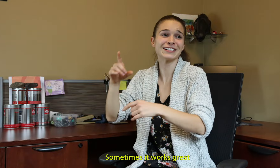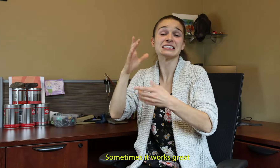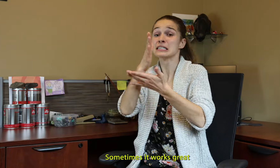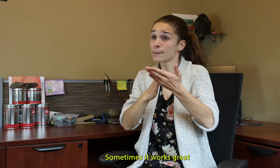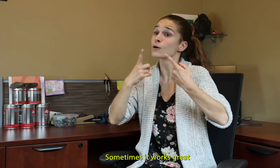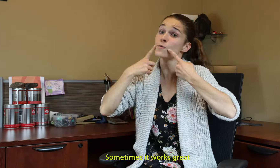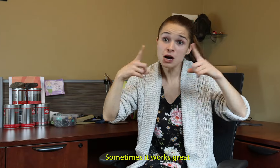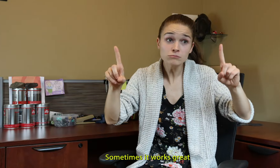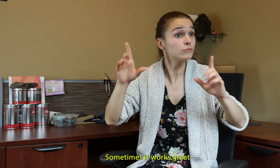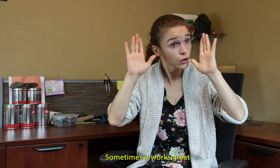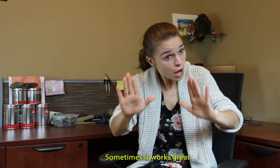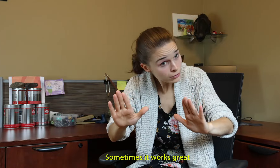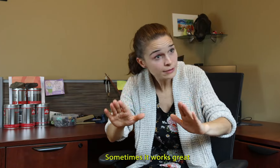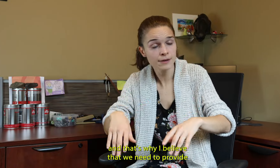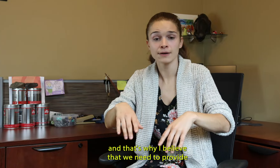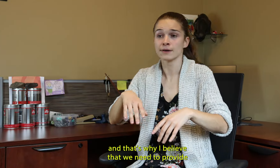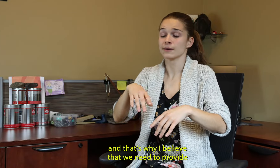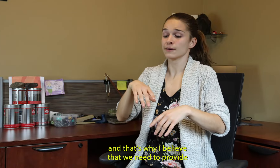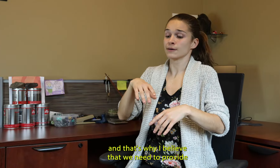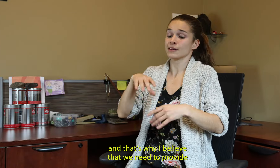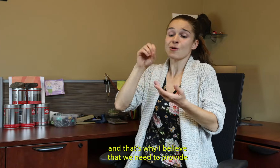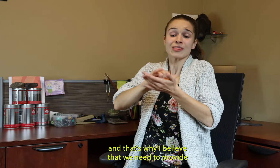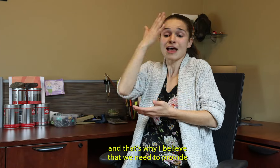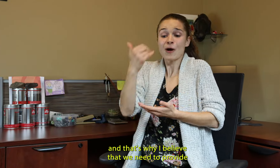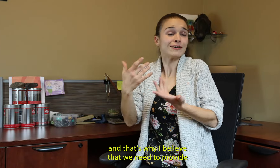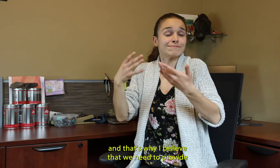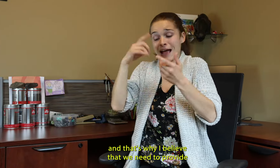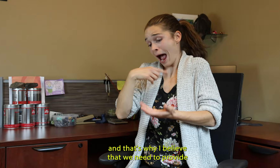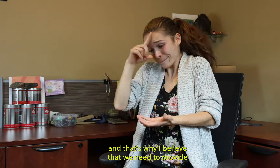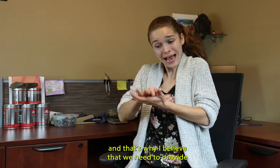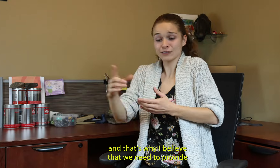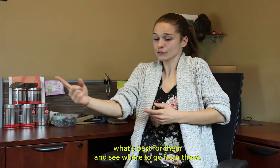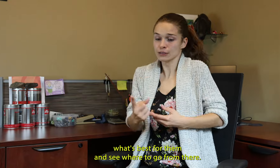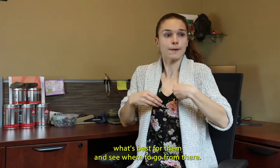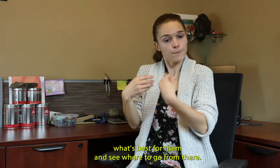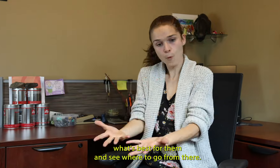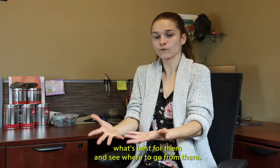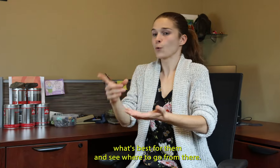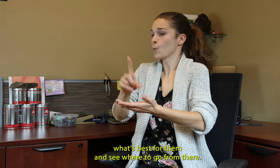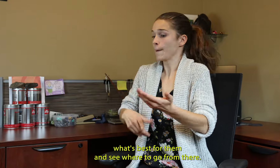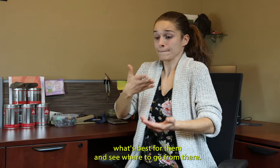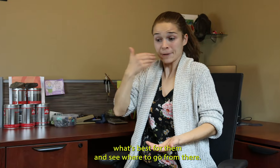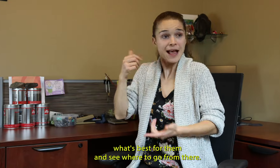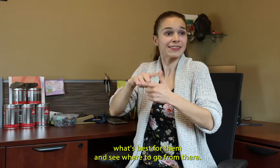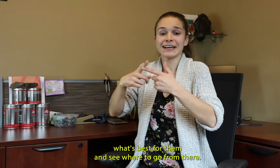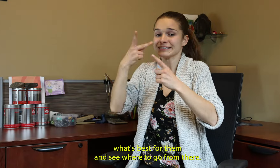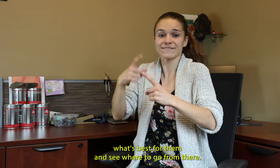Sometimes it works great. And that's why I believe that we need to provide what's best for them and see where to go